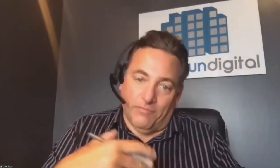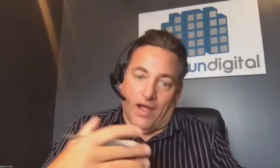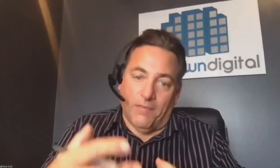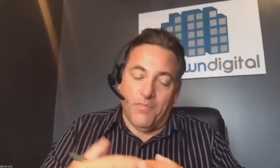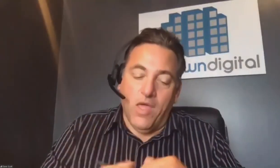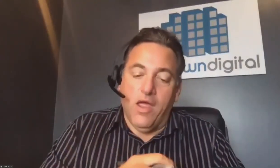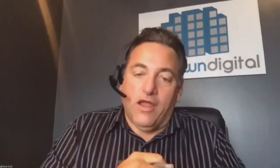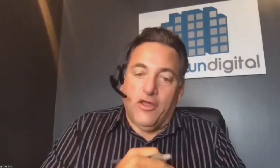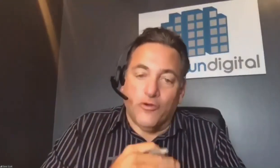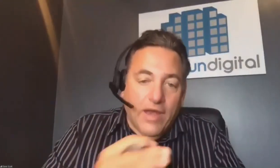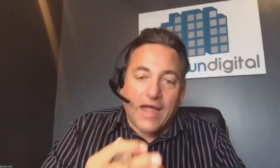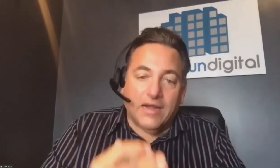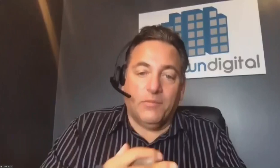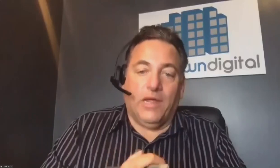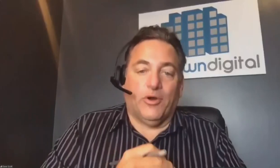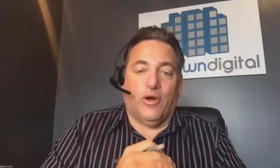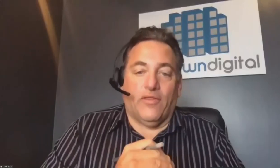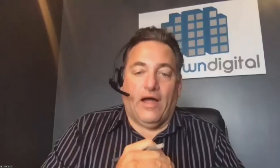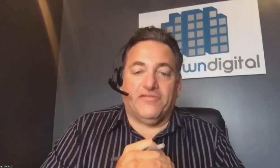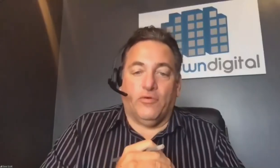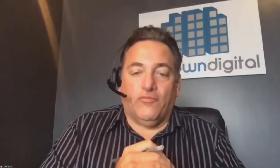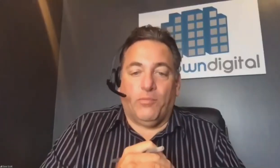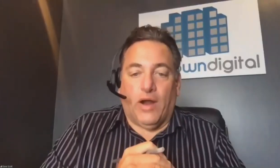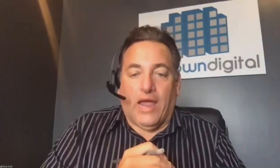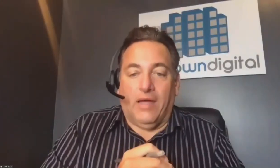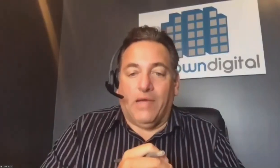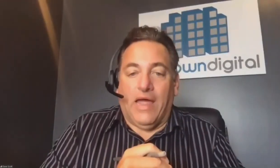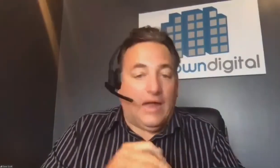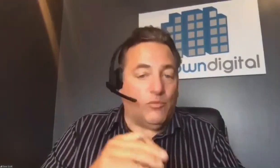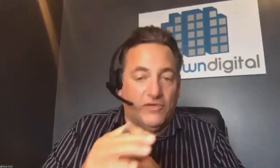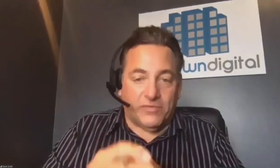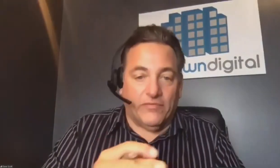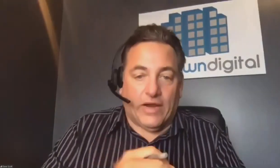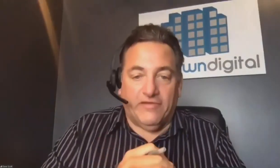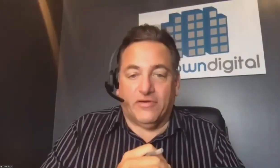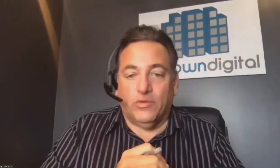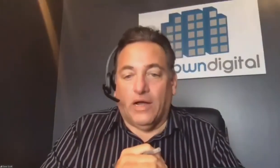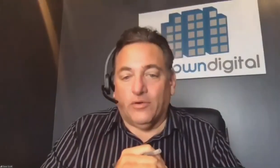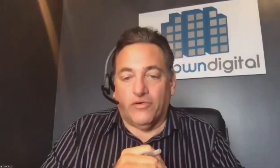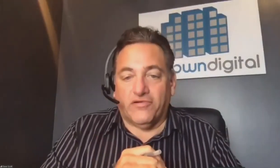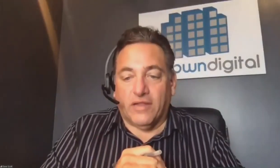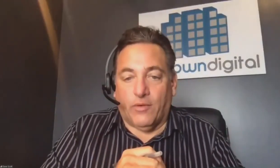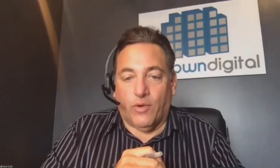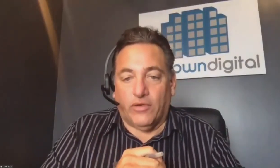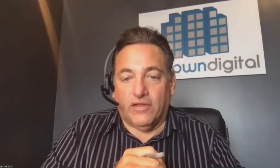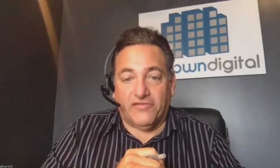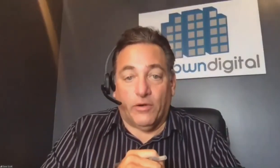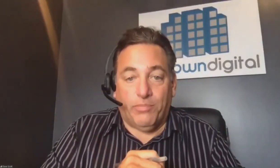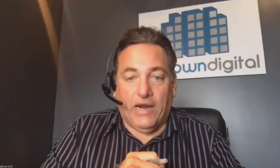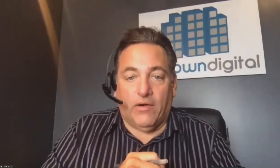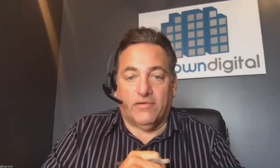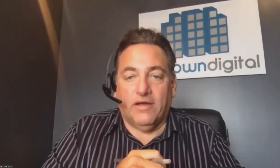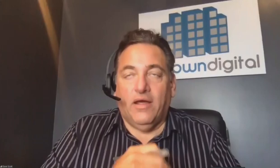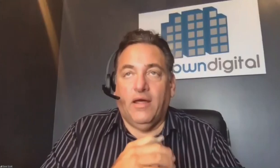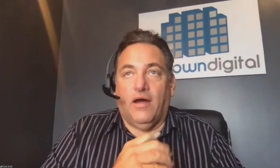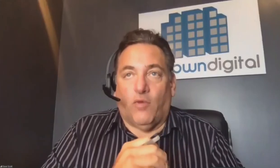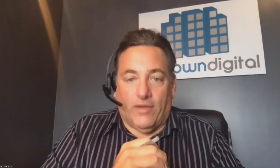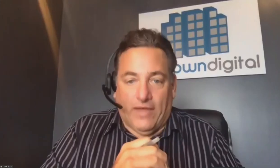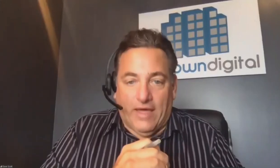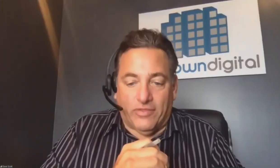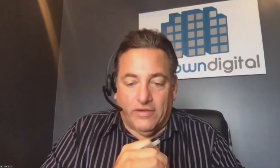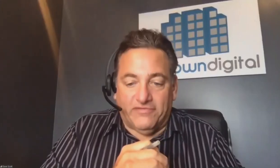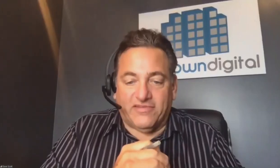And actually, you're not going to be able to go to the high school football game at West Louis High School on Orchard Lake Road unless you're a parent